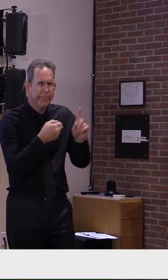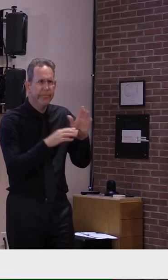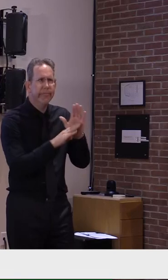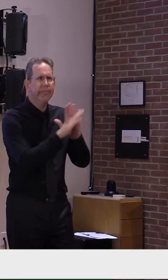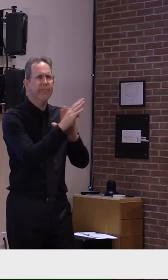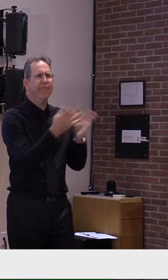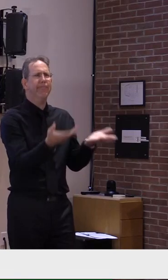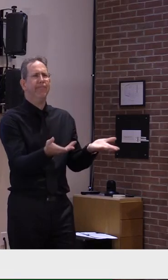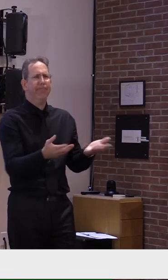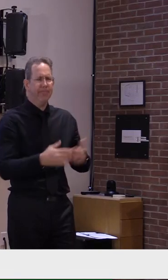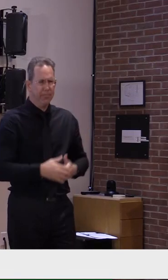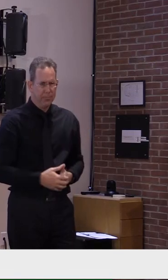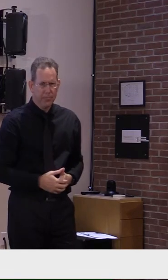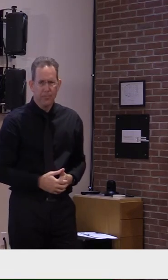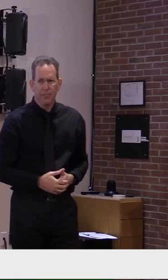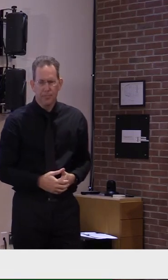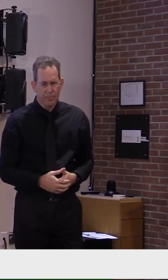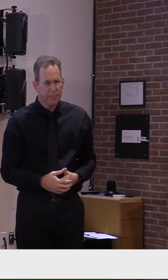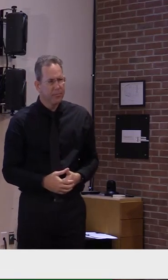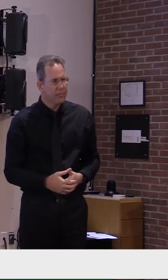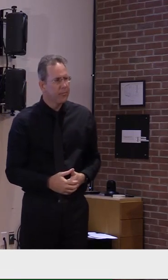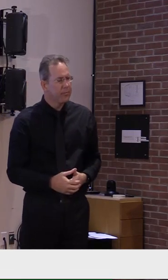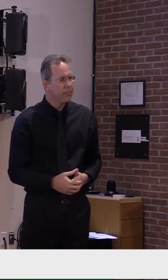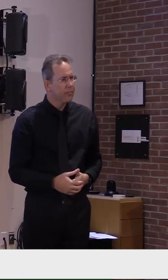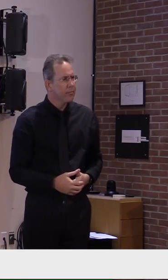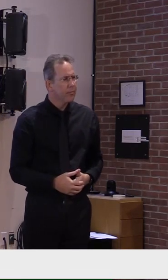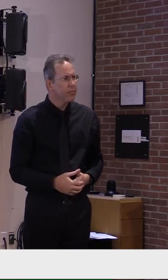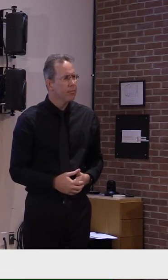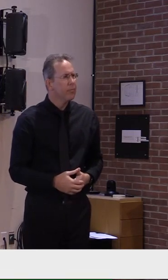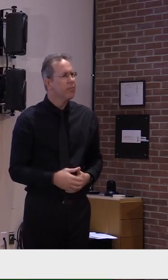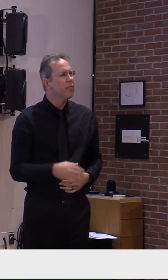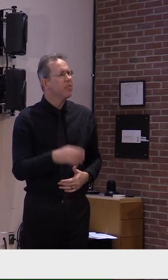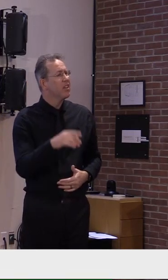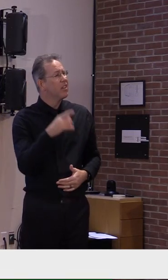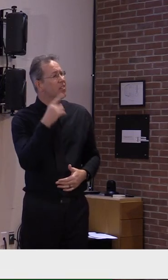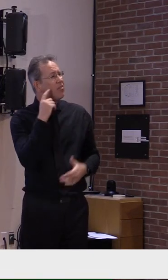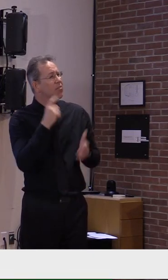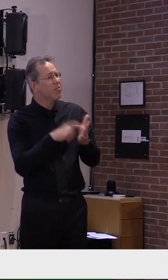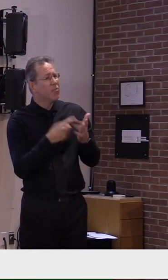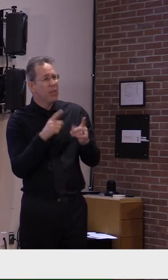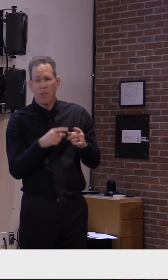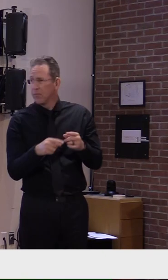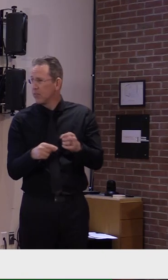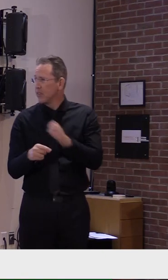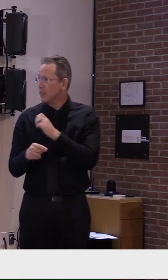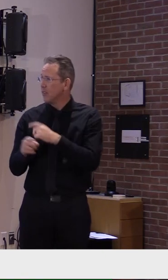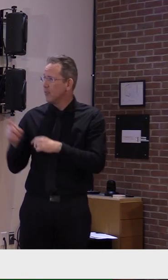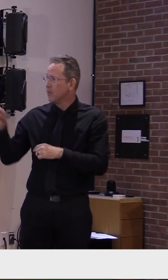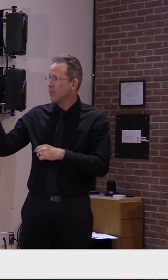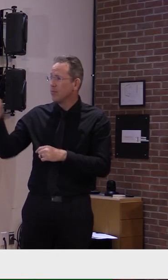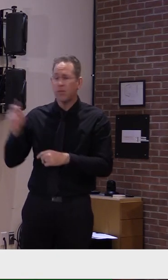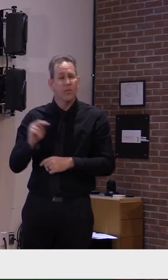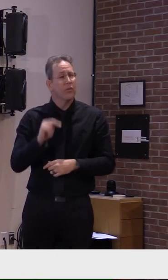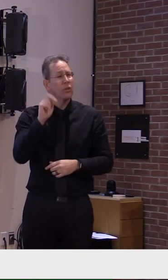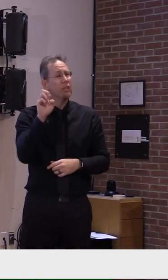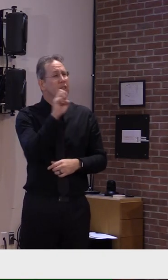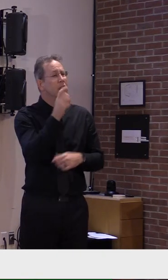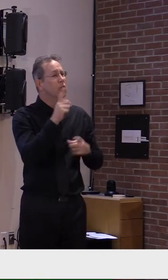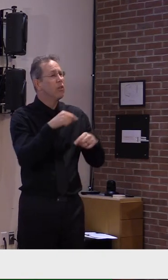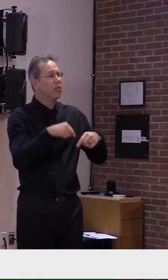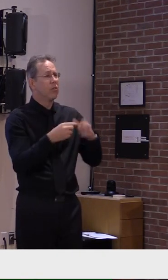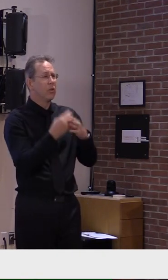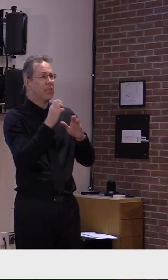And again, regional forecast, all of this means that, unfortunately, the regional forecast predicts even more case growth than compared to last week,